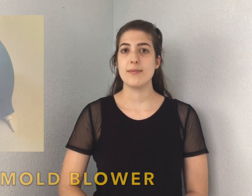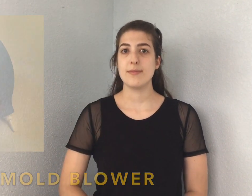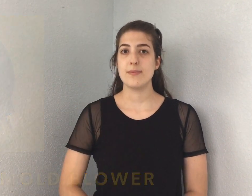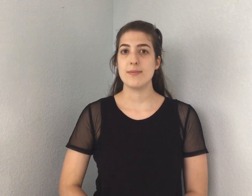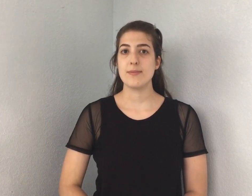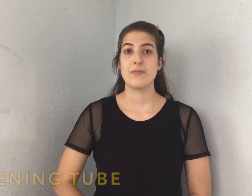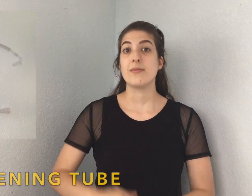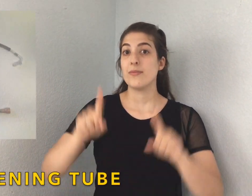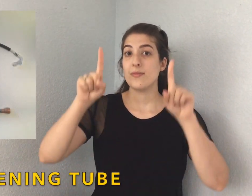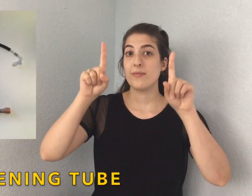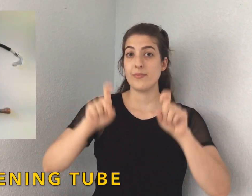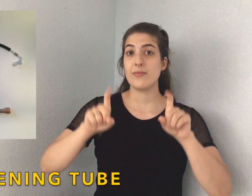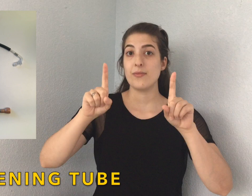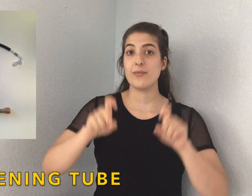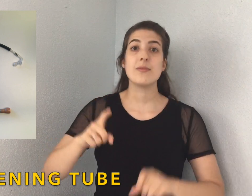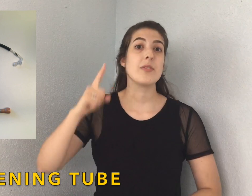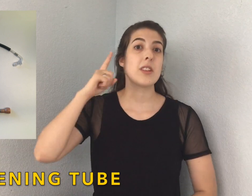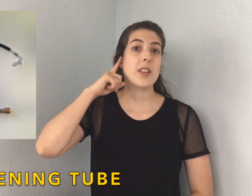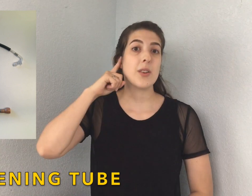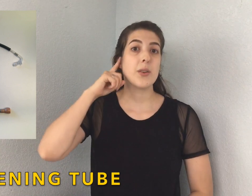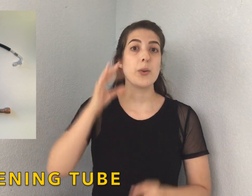Listening tube.